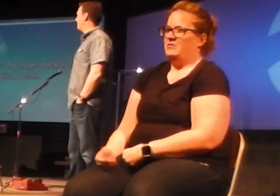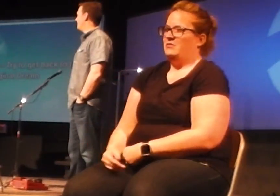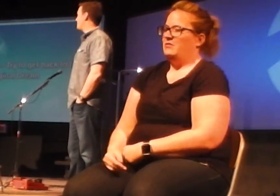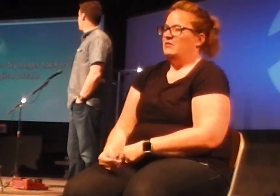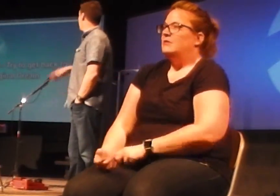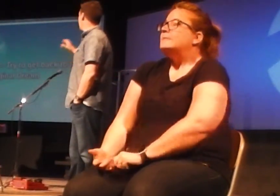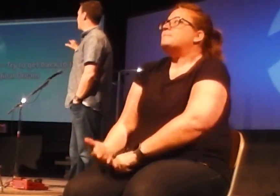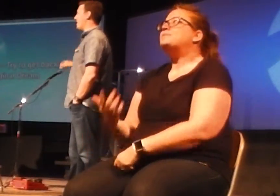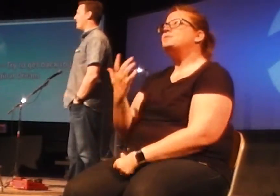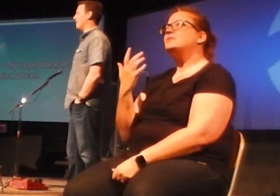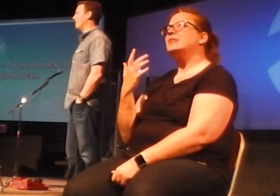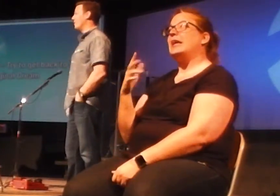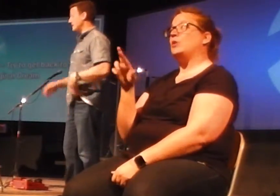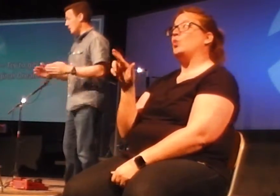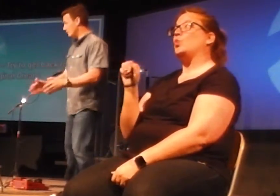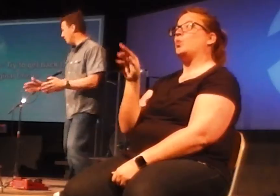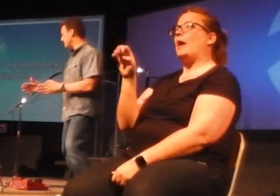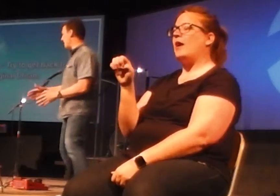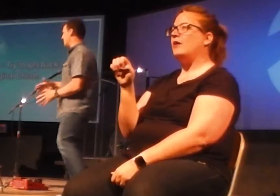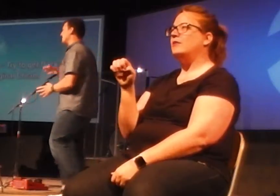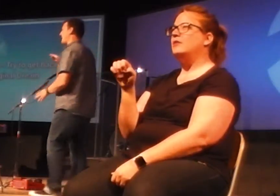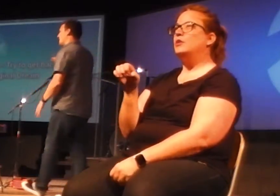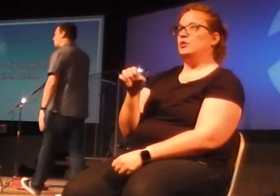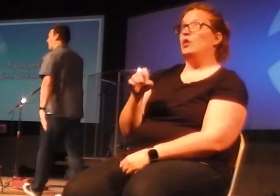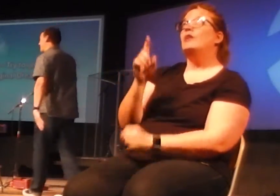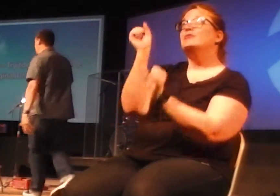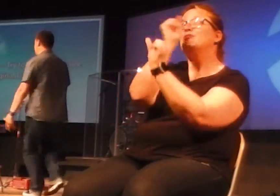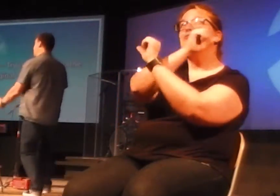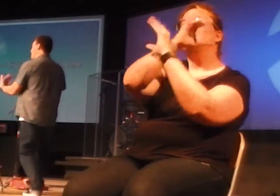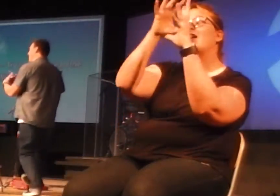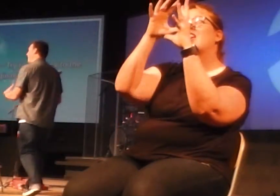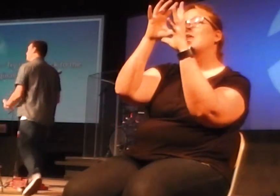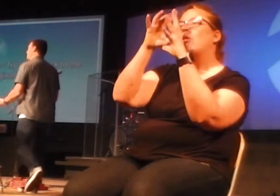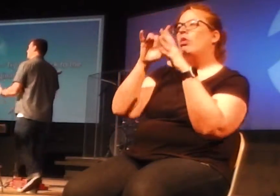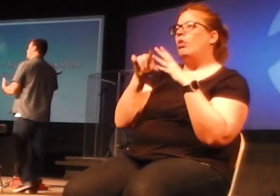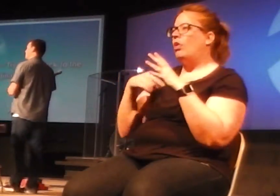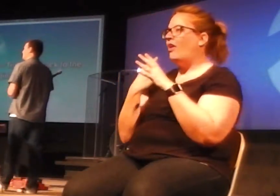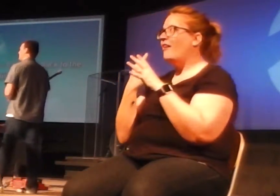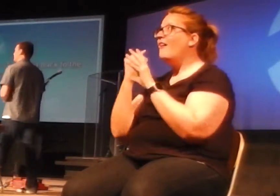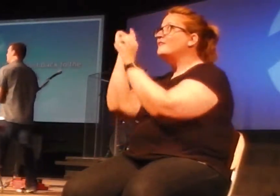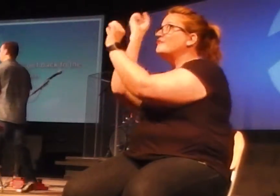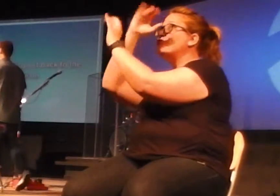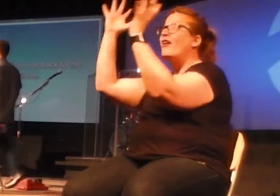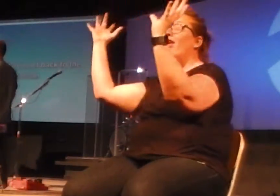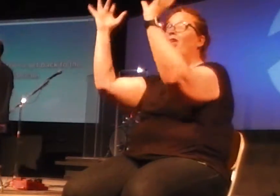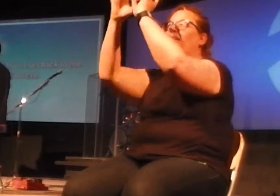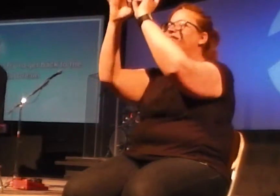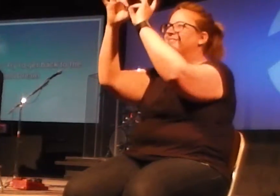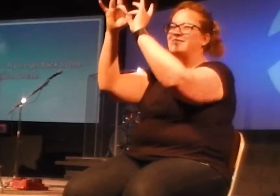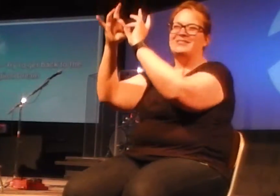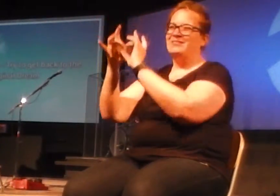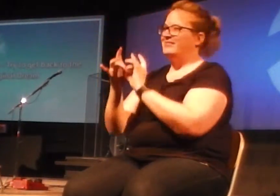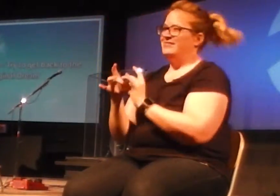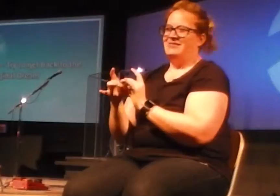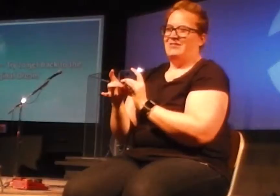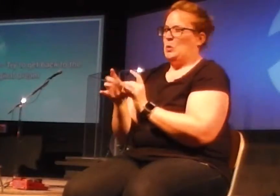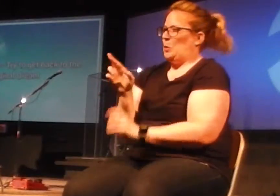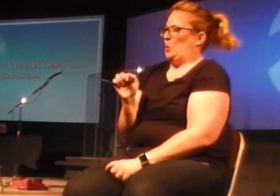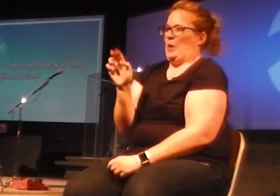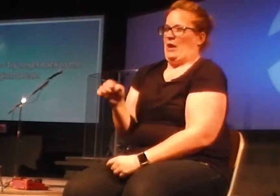That's very rare that we go dream exile and we're able to get back to an original dream for our lives. So because of that, a lot of times